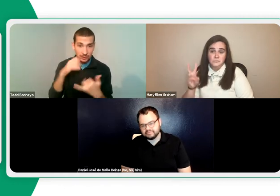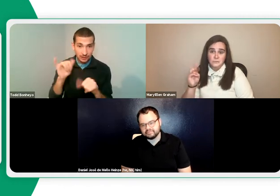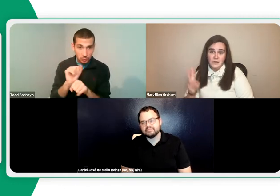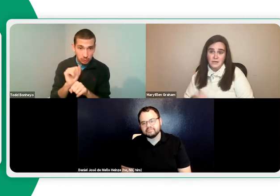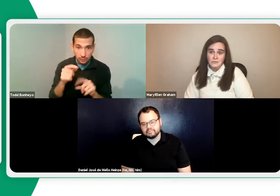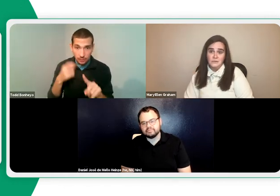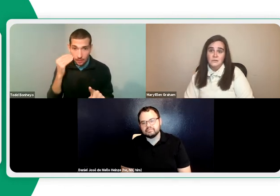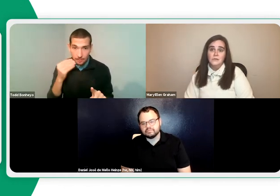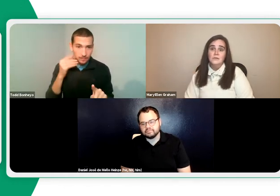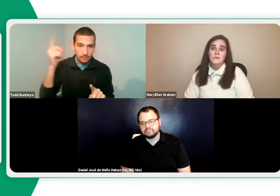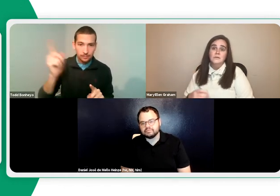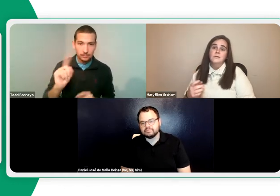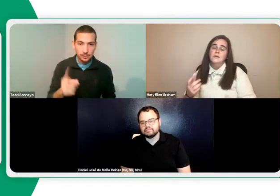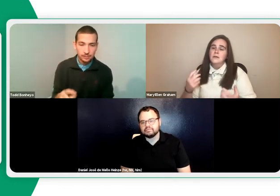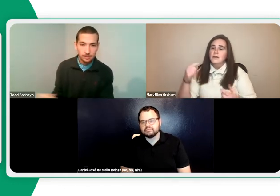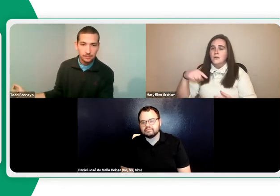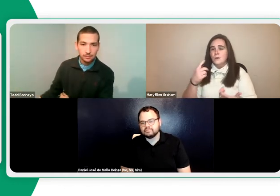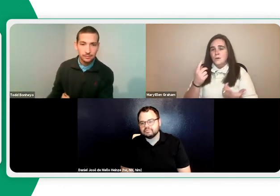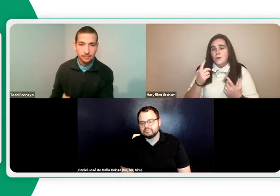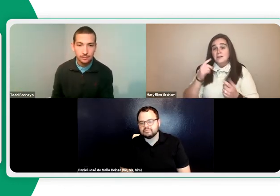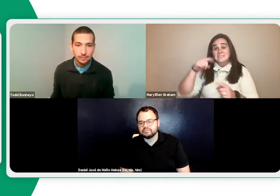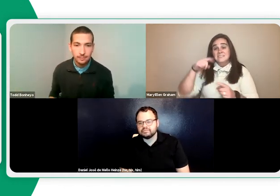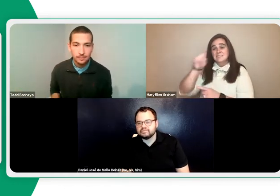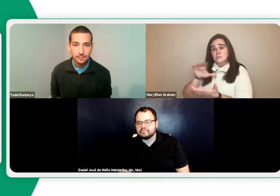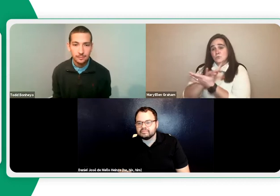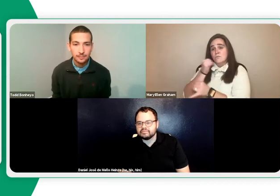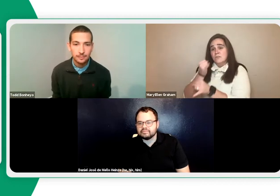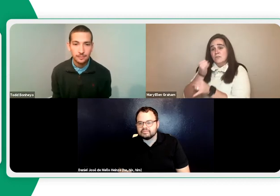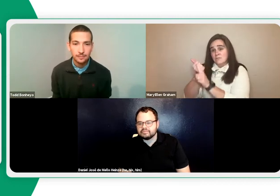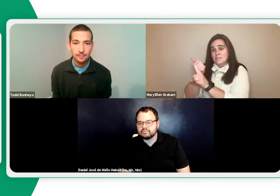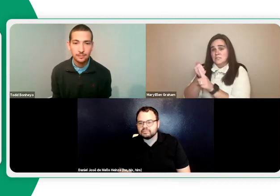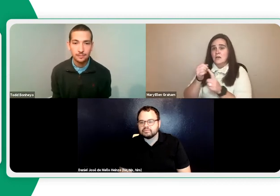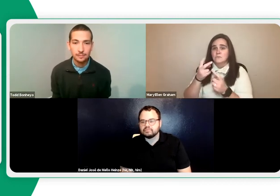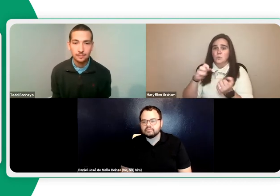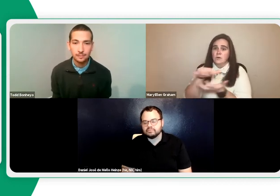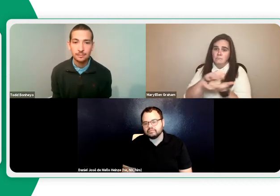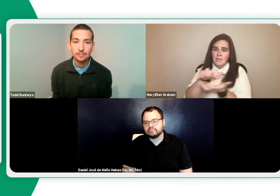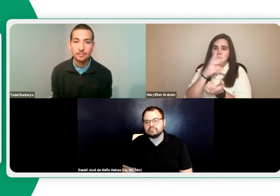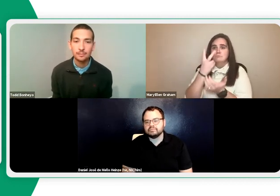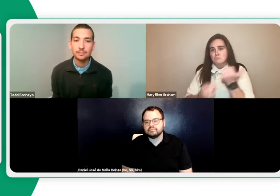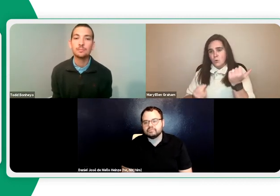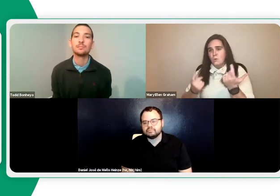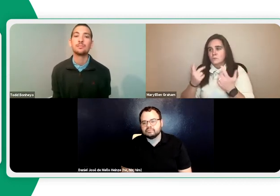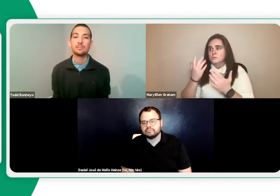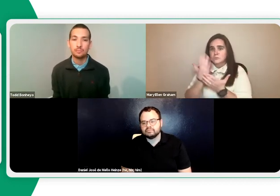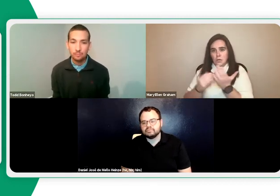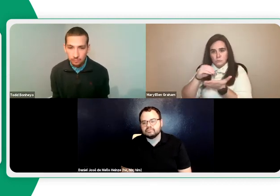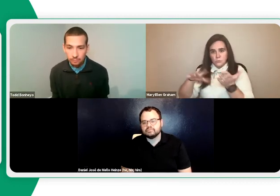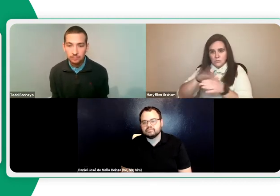dealing with a pandemic. Mary Ellen, are you still at home? How are you doing in your work? Well, at the Texas School for the Deaf, they have a